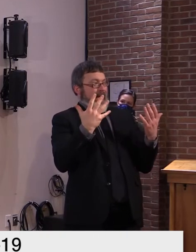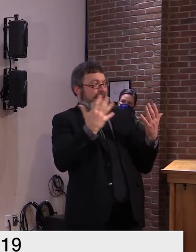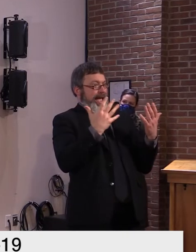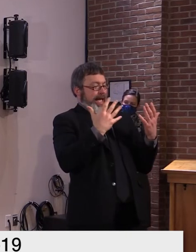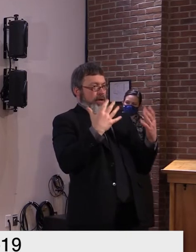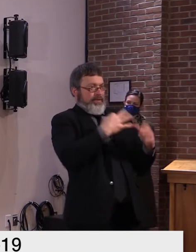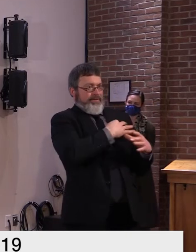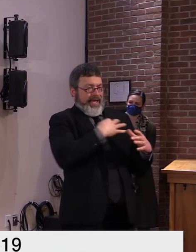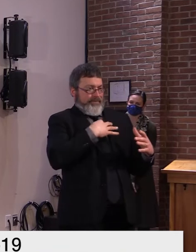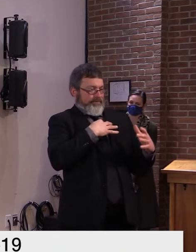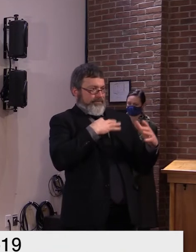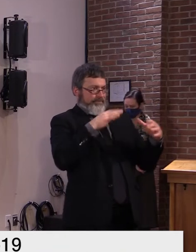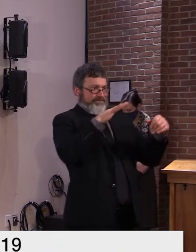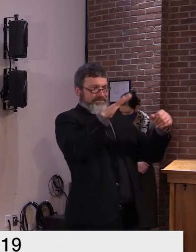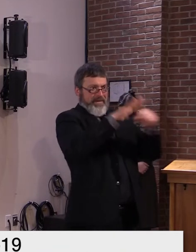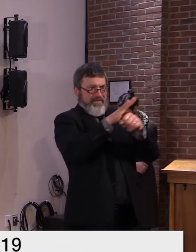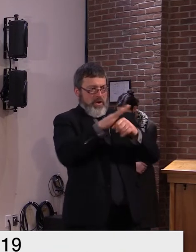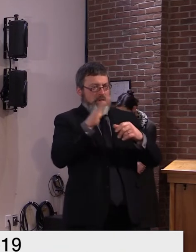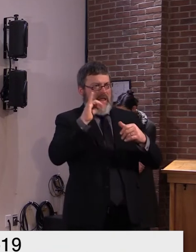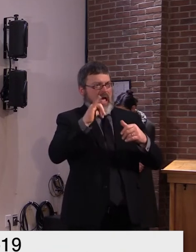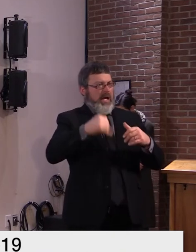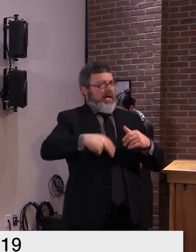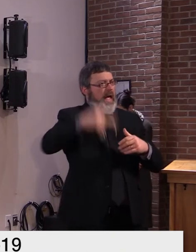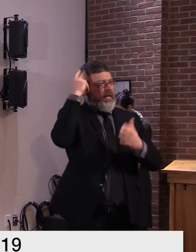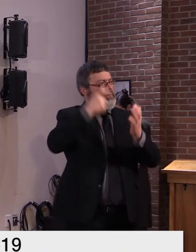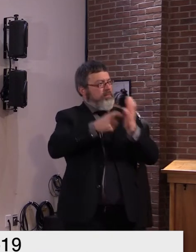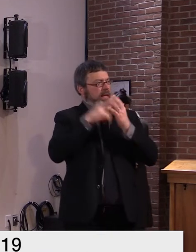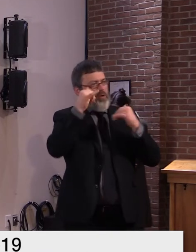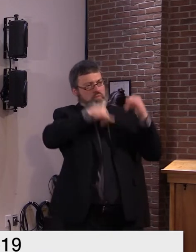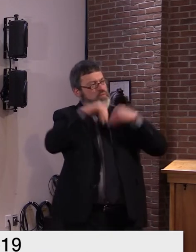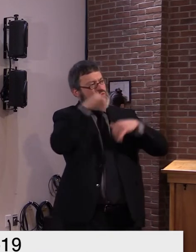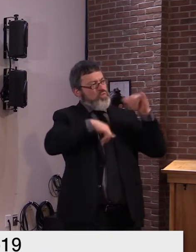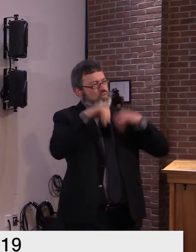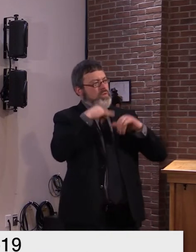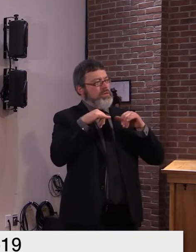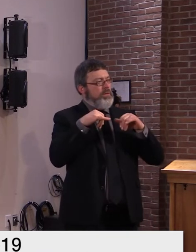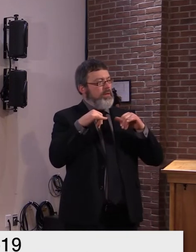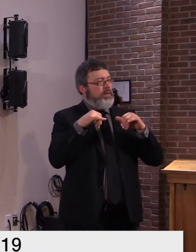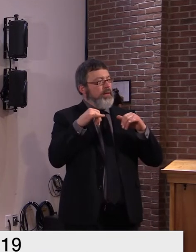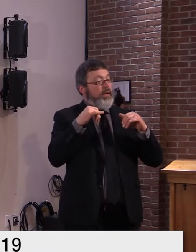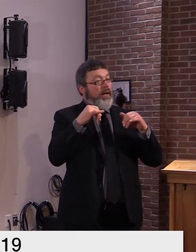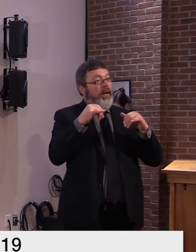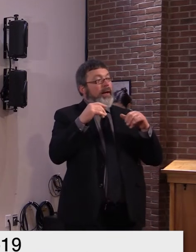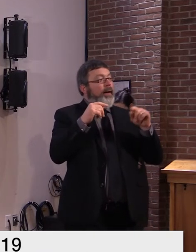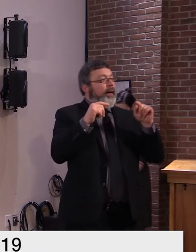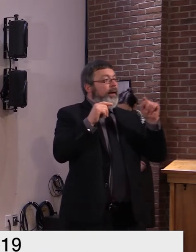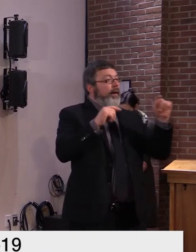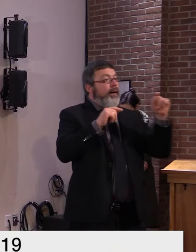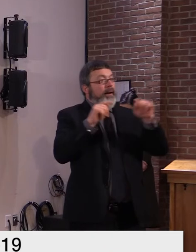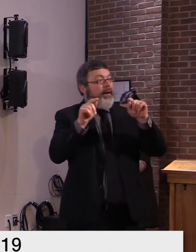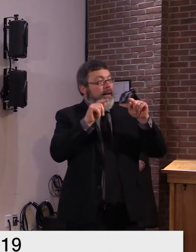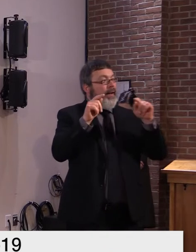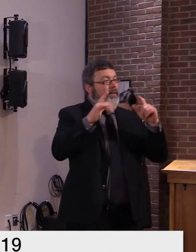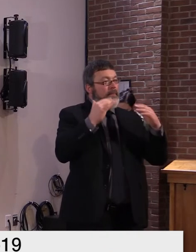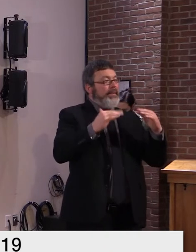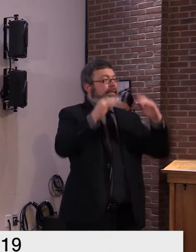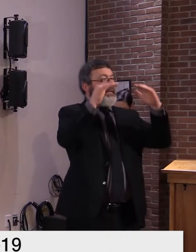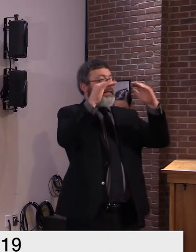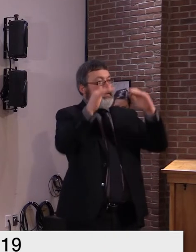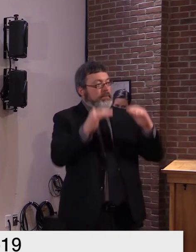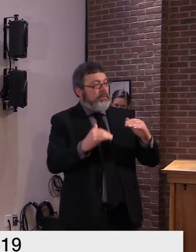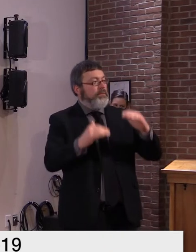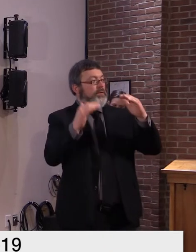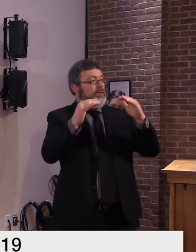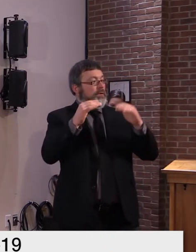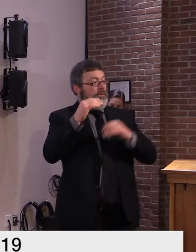sort of stabilize uh staffing on a longer term basis and as i mentioned our area where